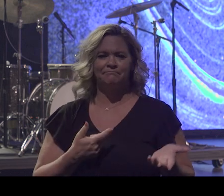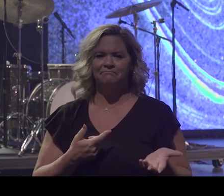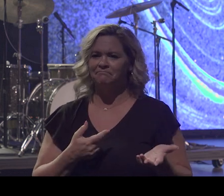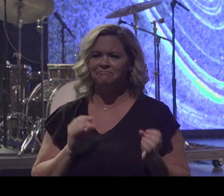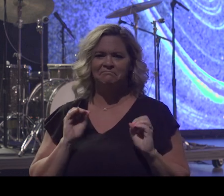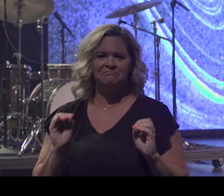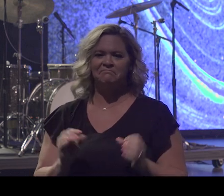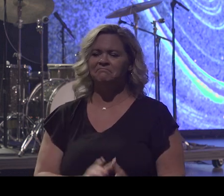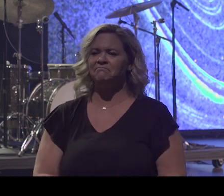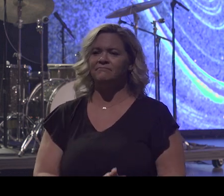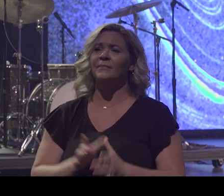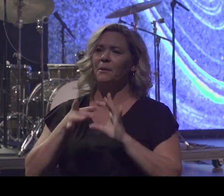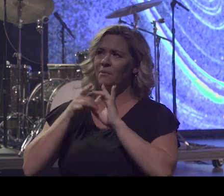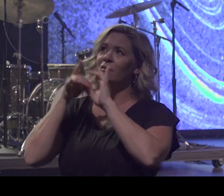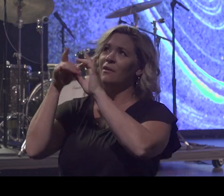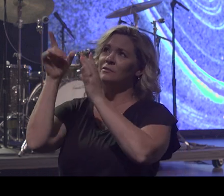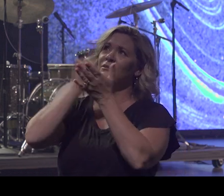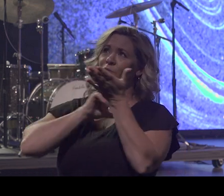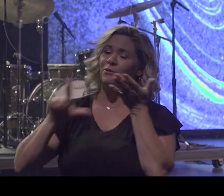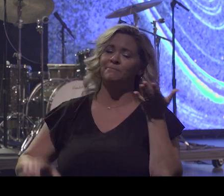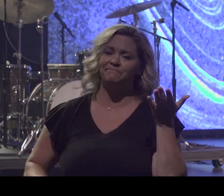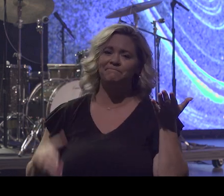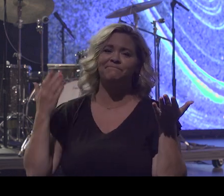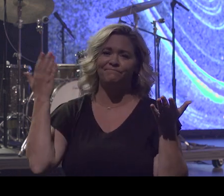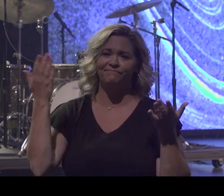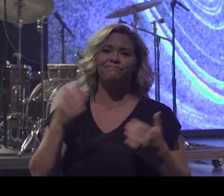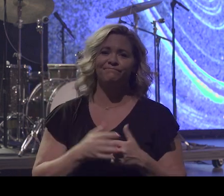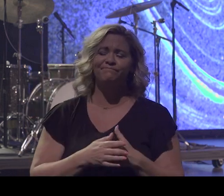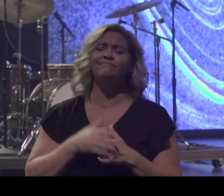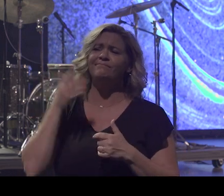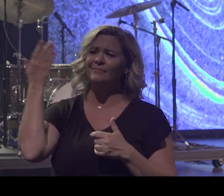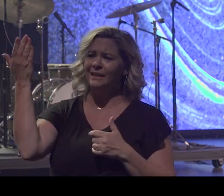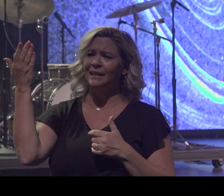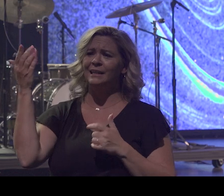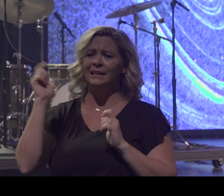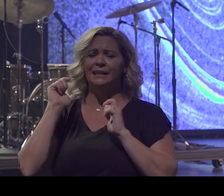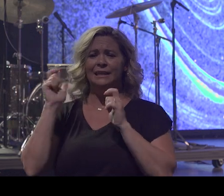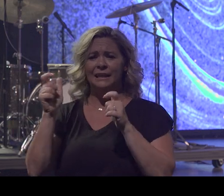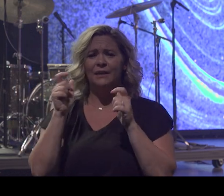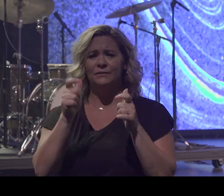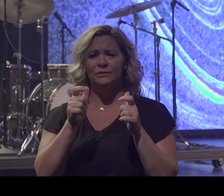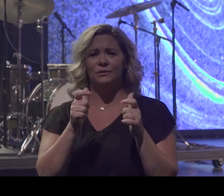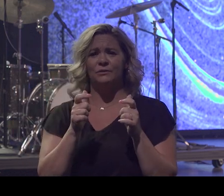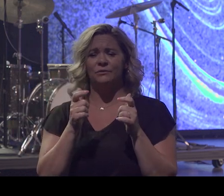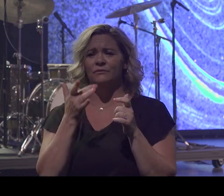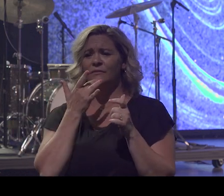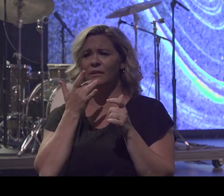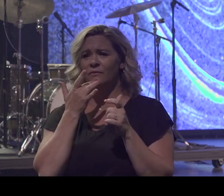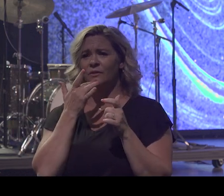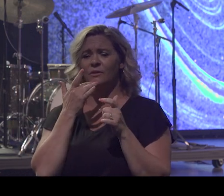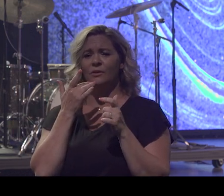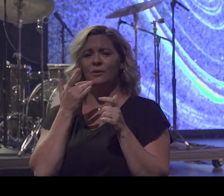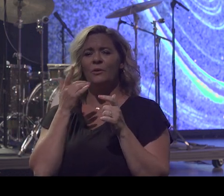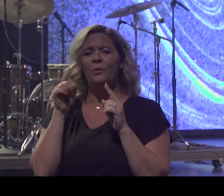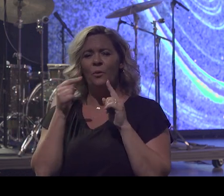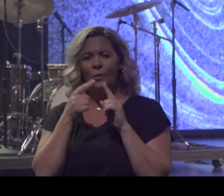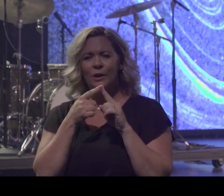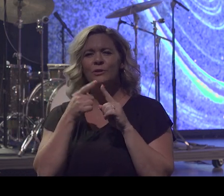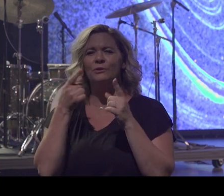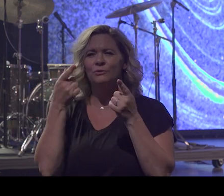It belongs to the Lord. And he gives you favor in the land when you do his will. Because it